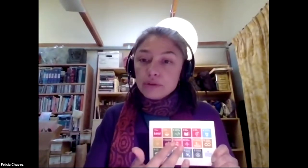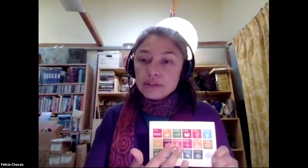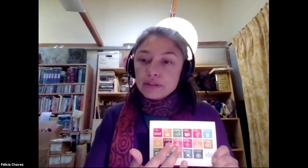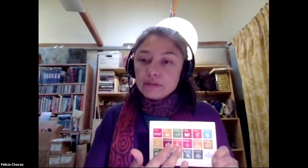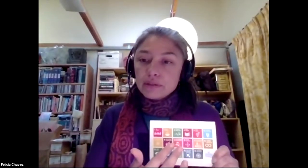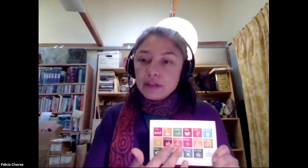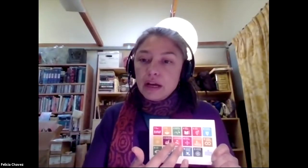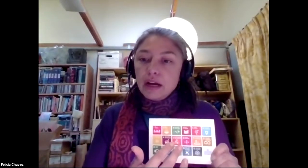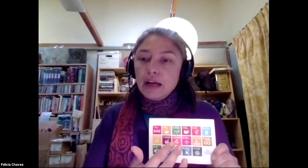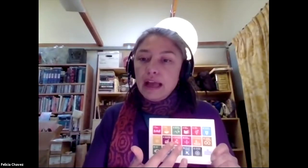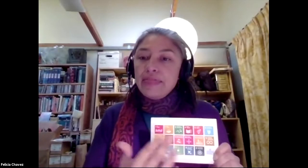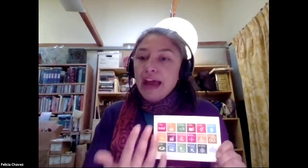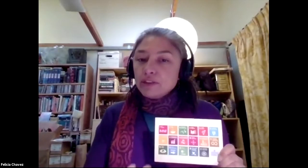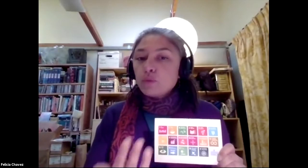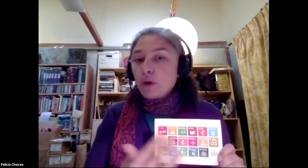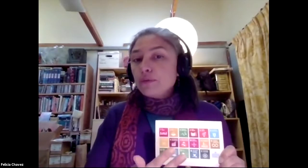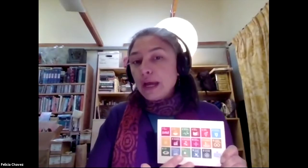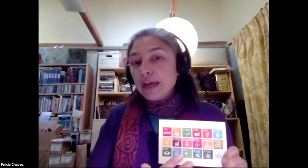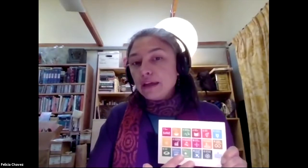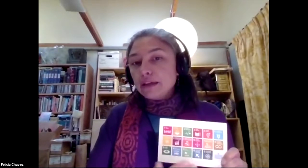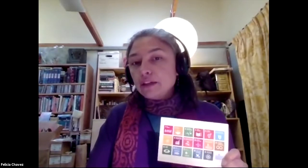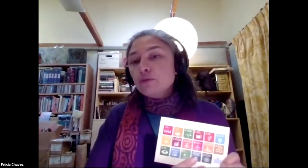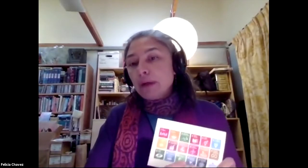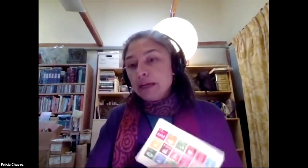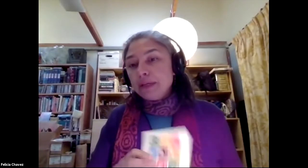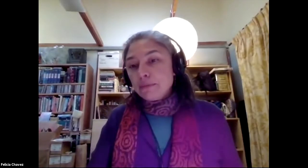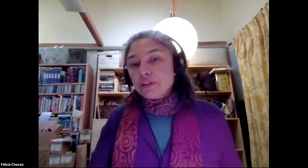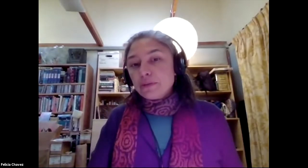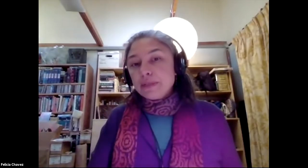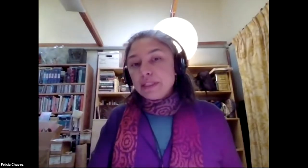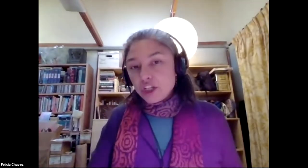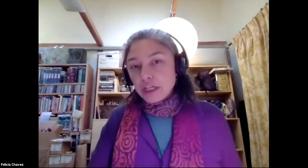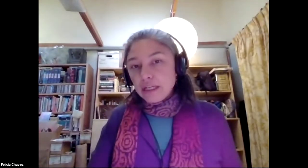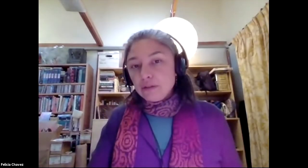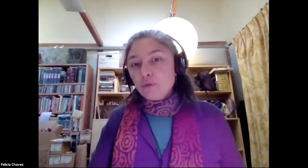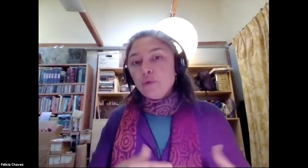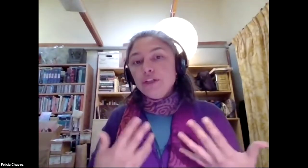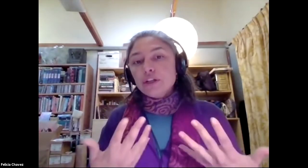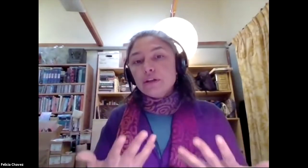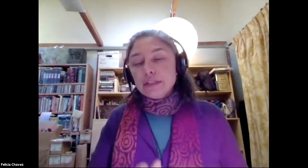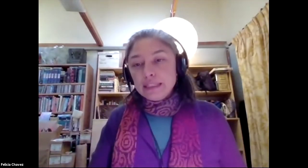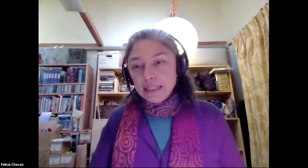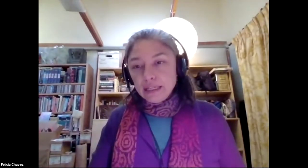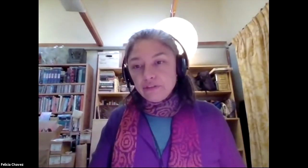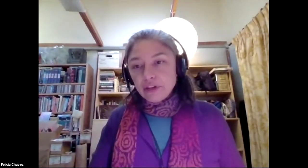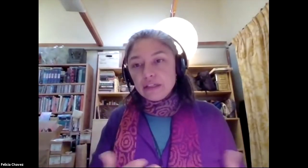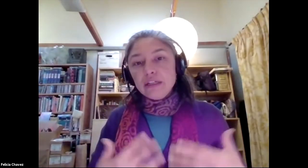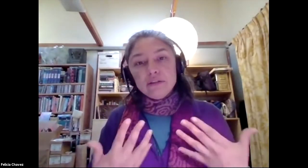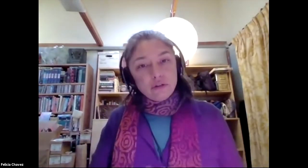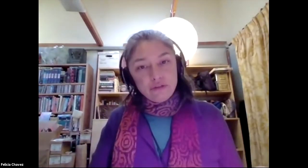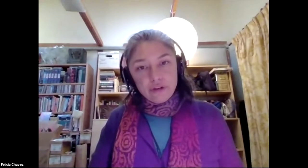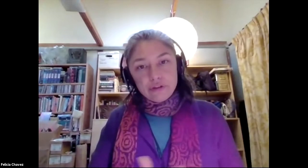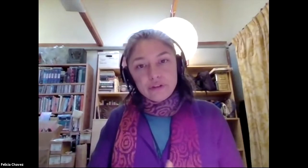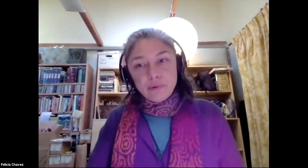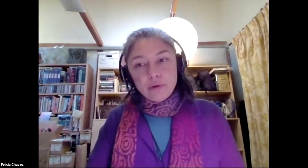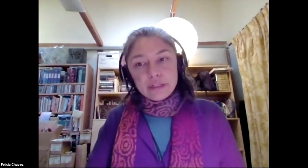and that's one way you might be able to position it when you're seeking funding or further support